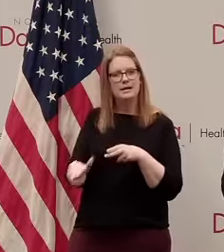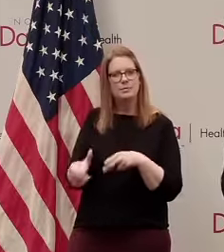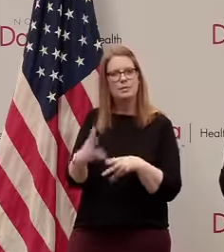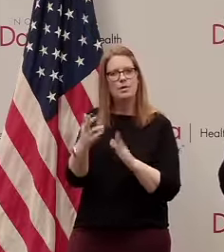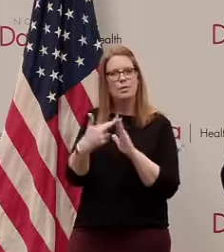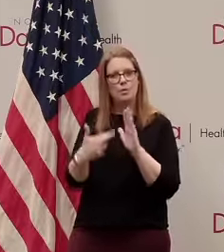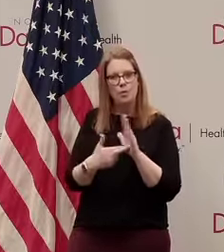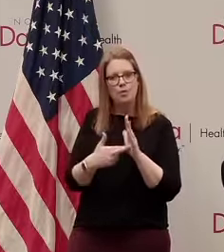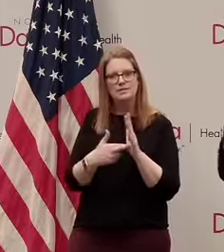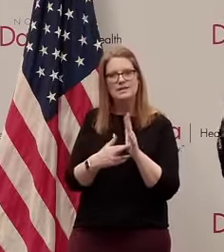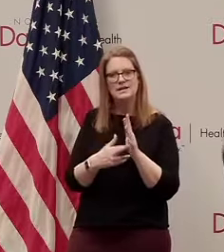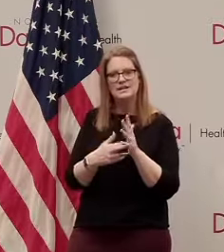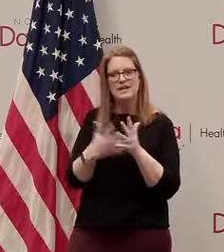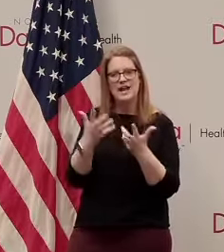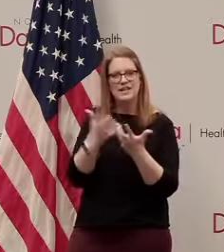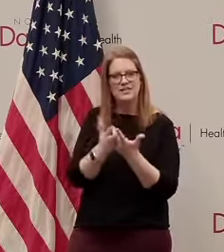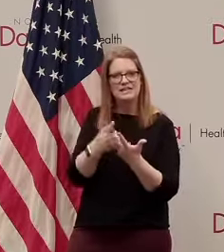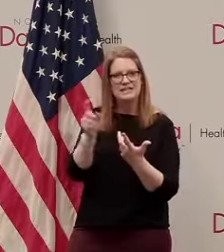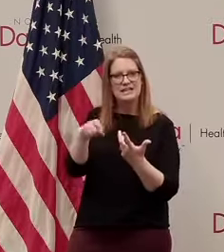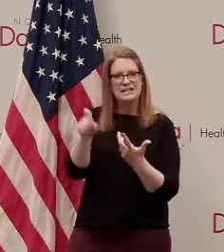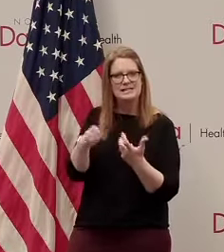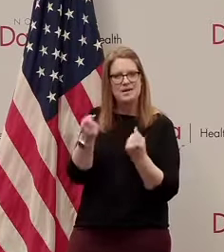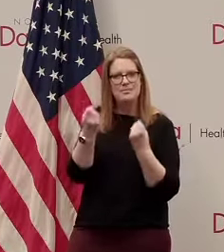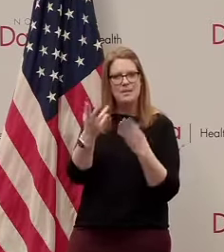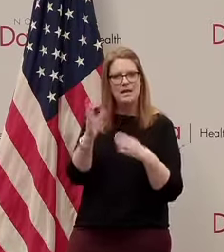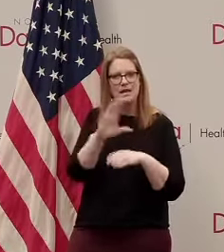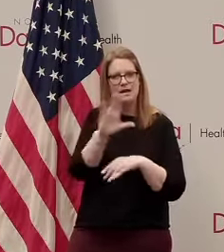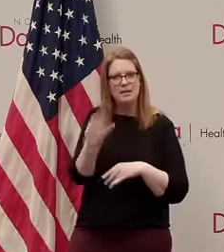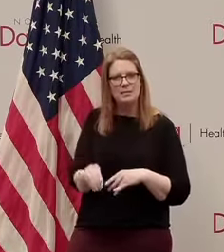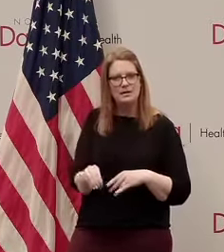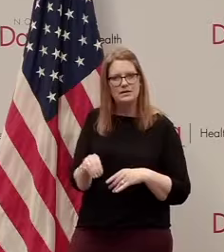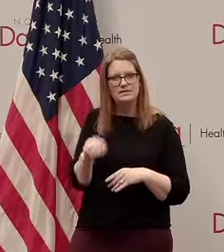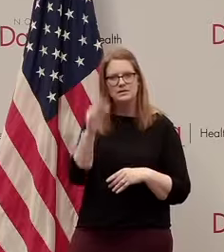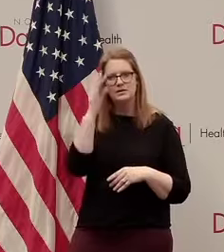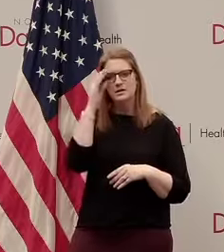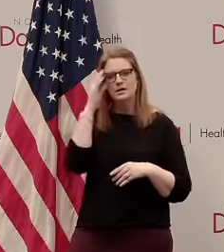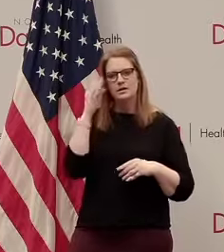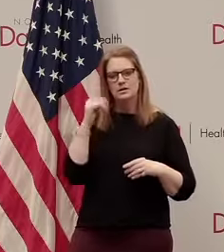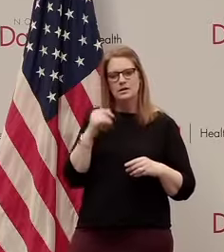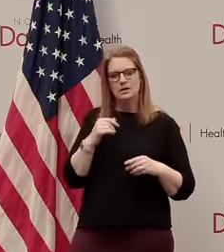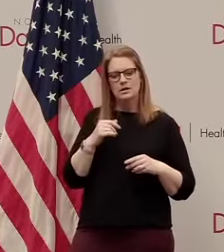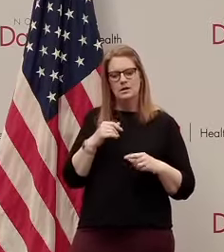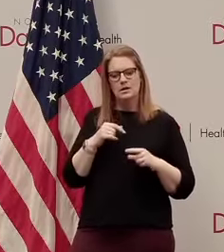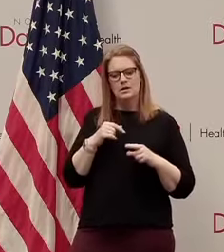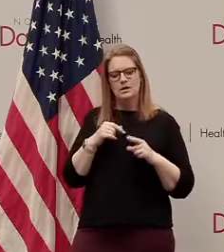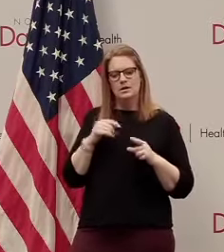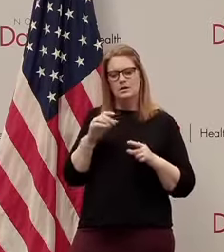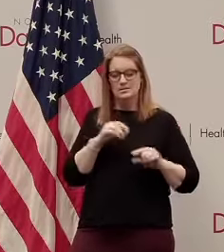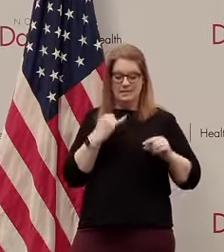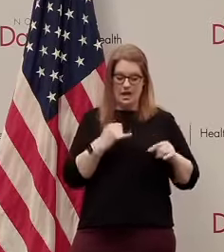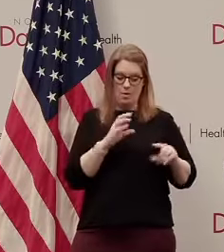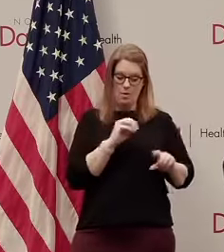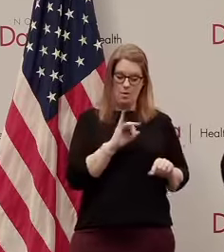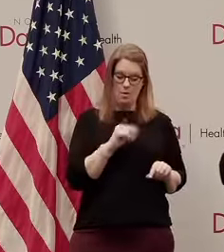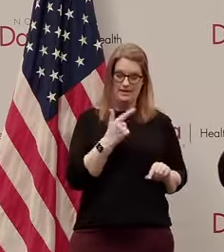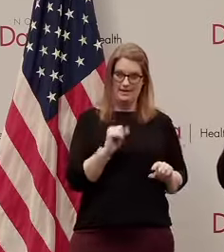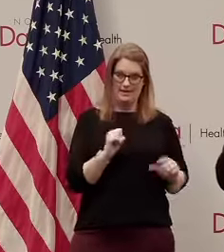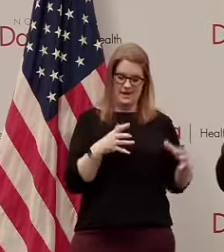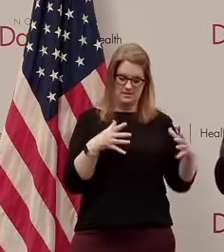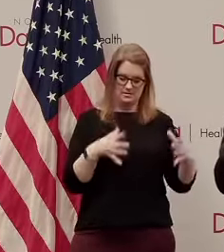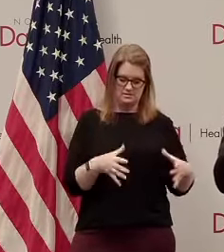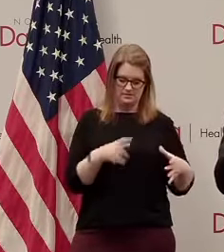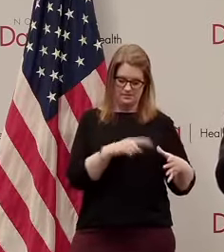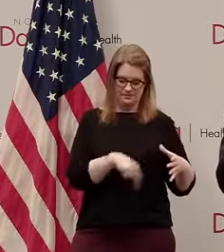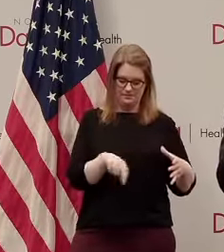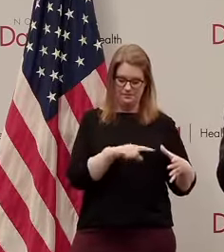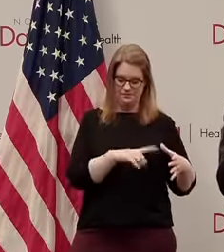uses for small to mid-sized companies but not all of them one of the challenges for the oil and gas industry is whether